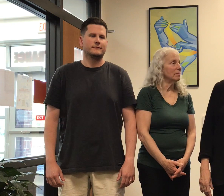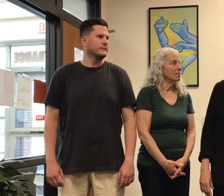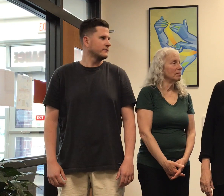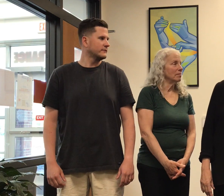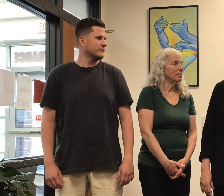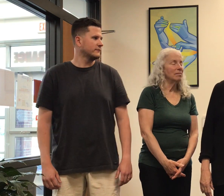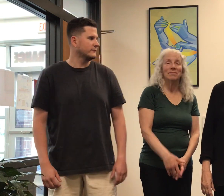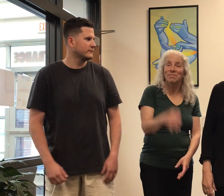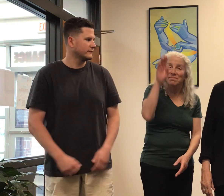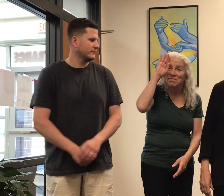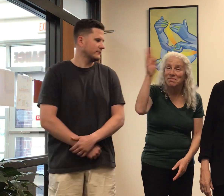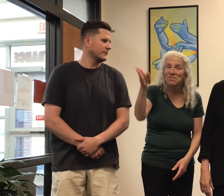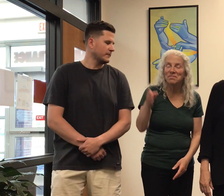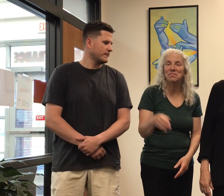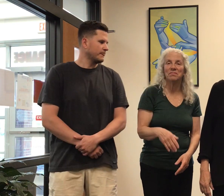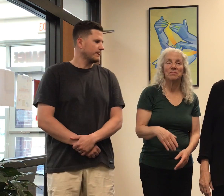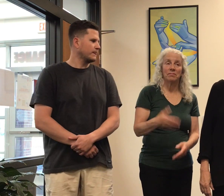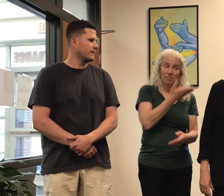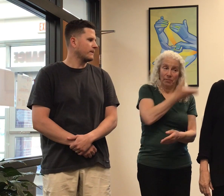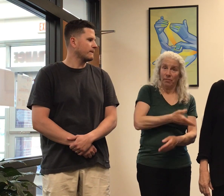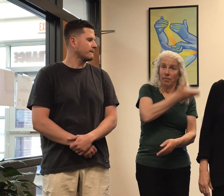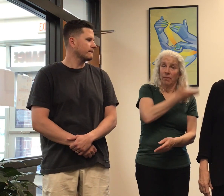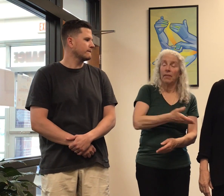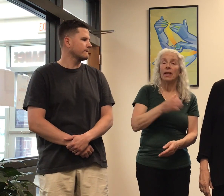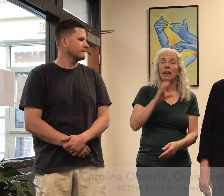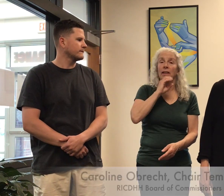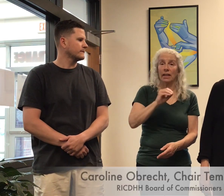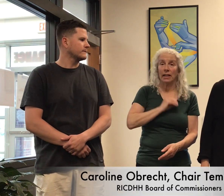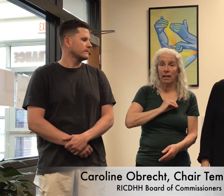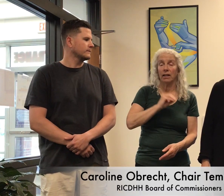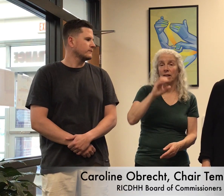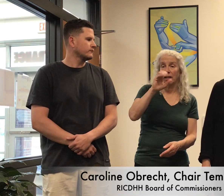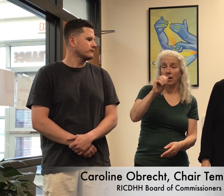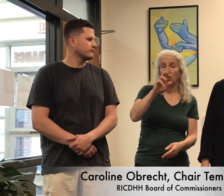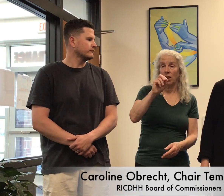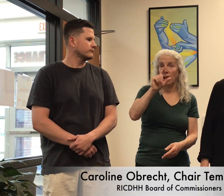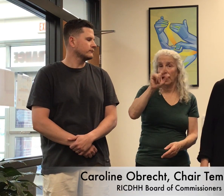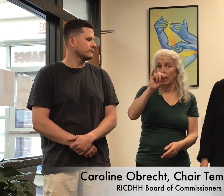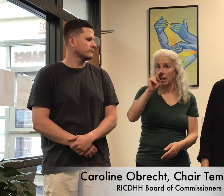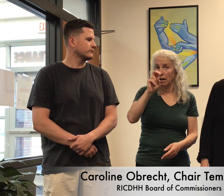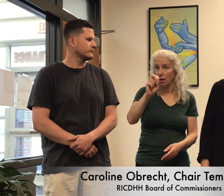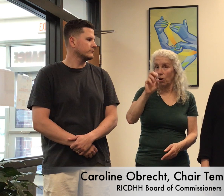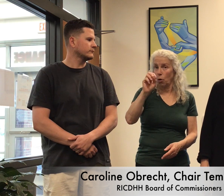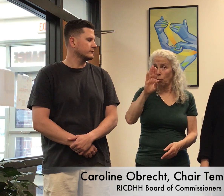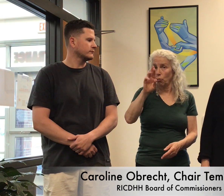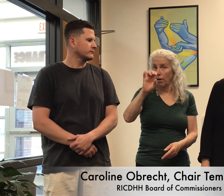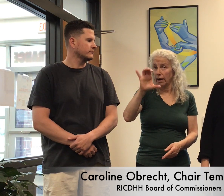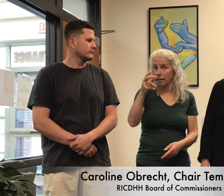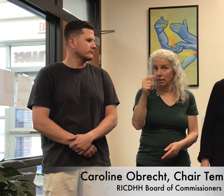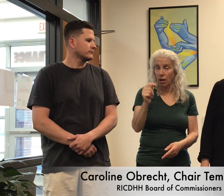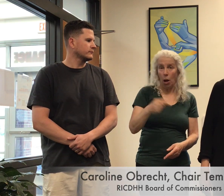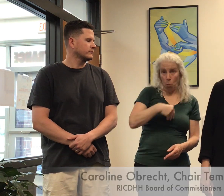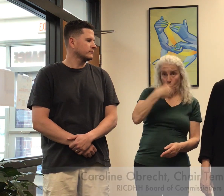Hello, I'm Caroline Obrecht. I'm a white woman with blonde hair,